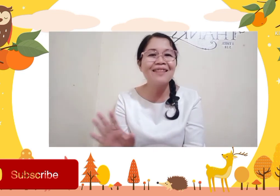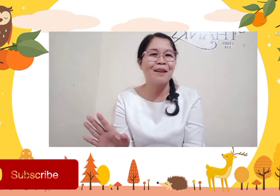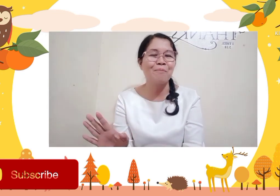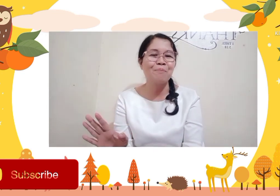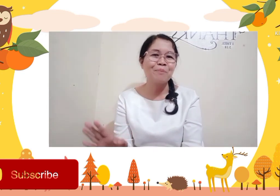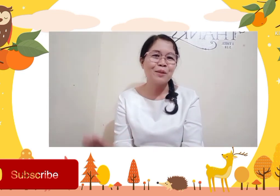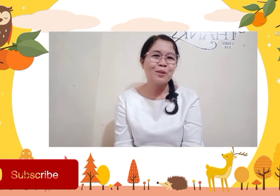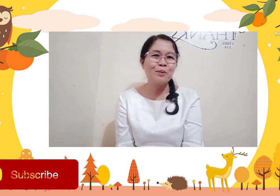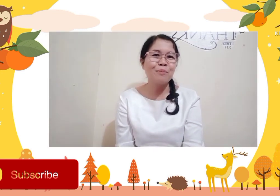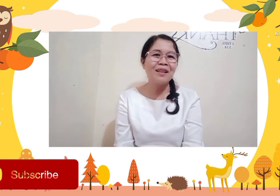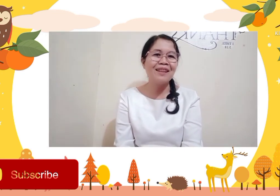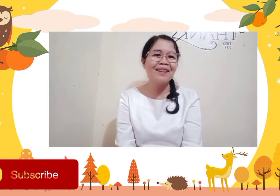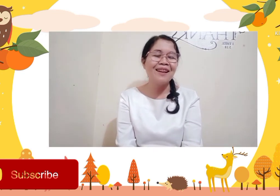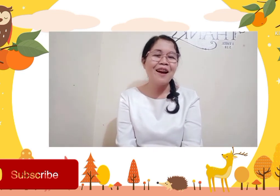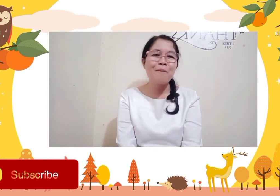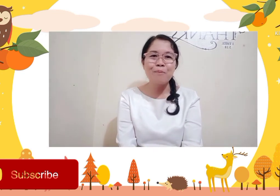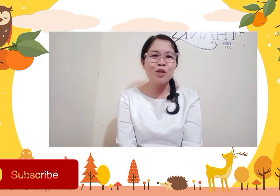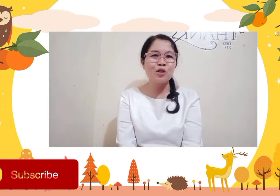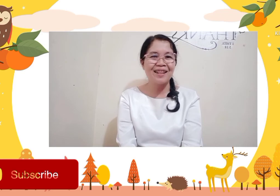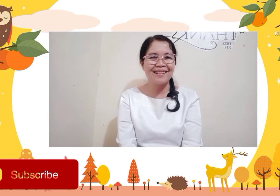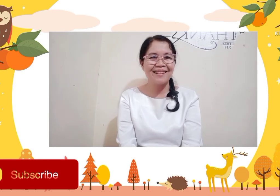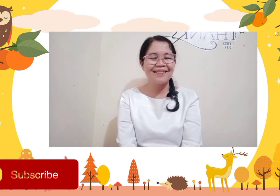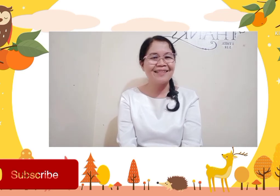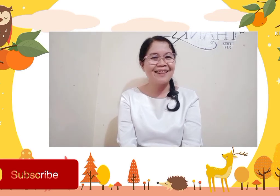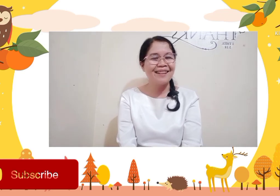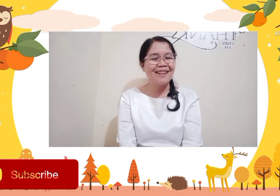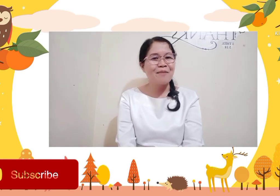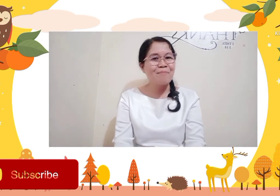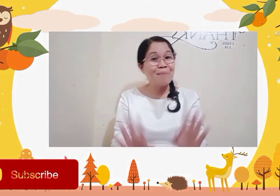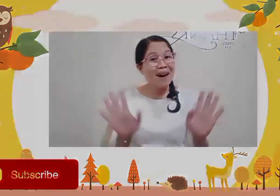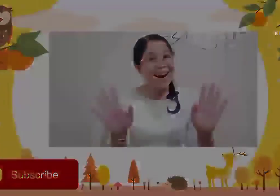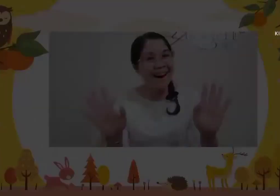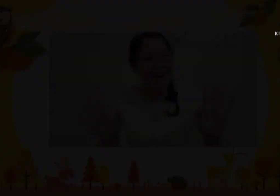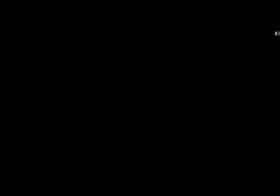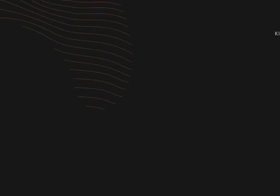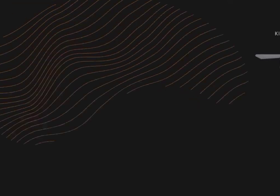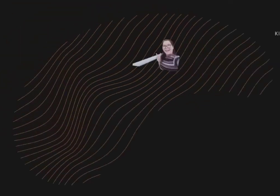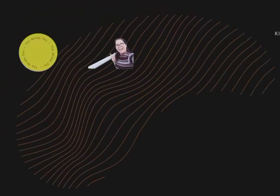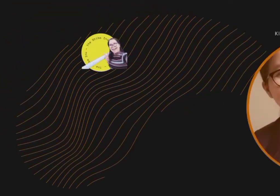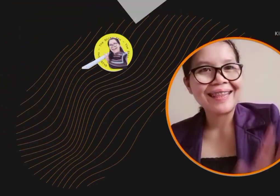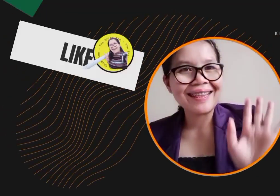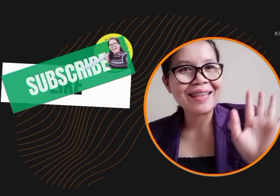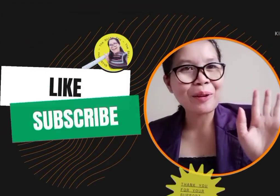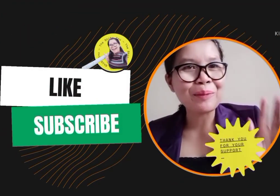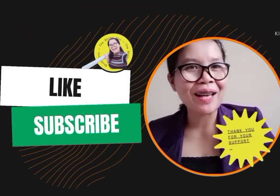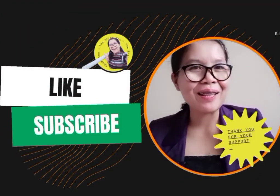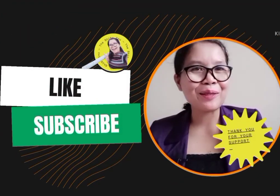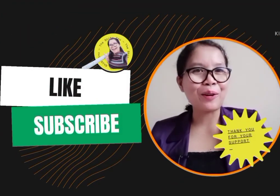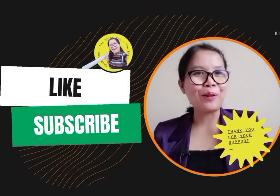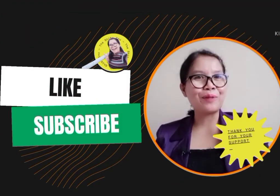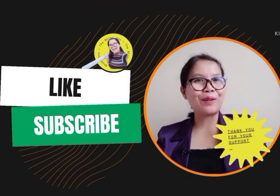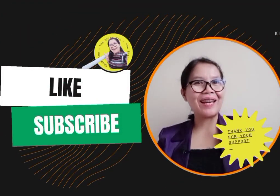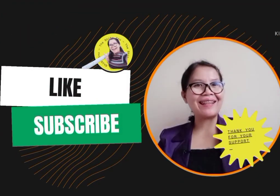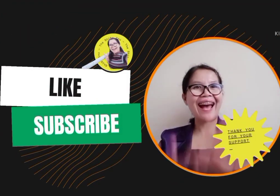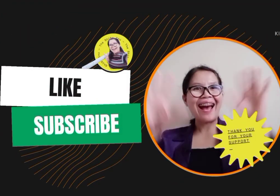train them to be a missionary. Bye-bye. Bye-bye. Bye